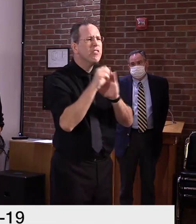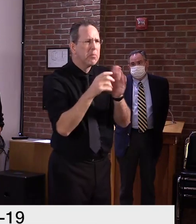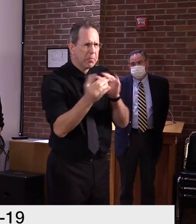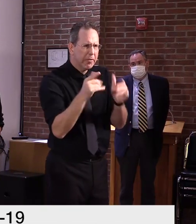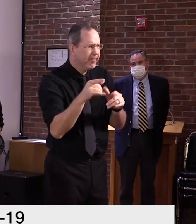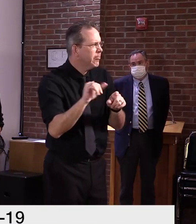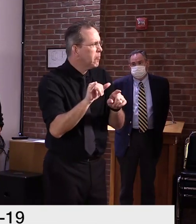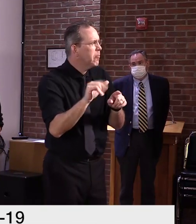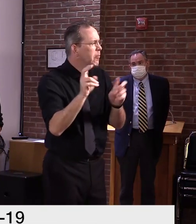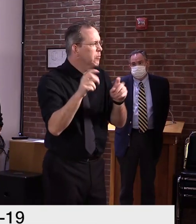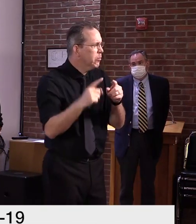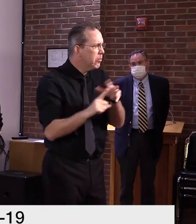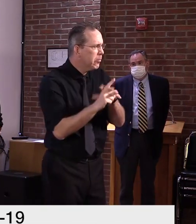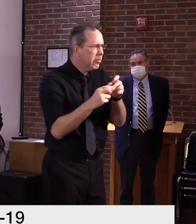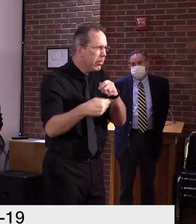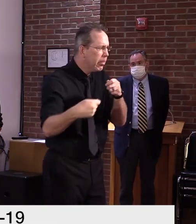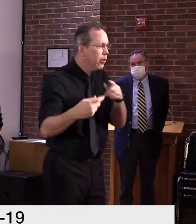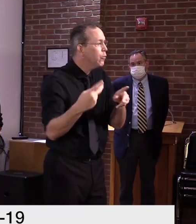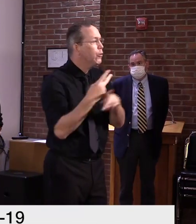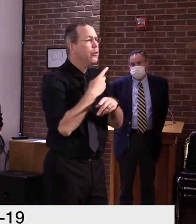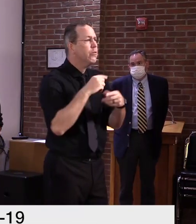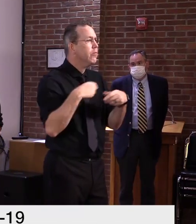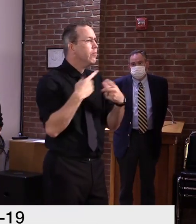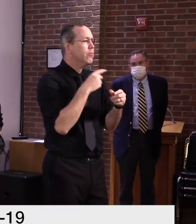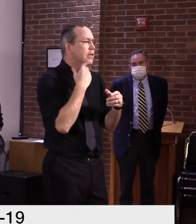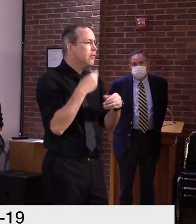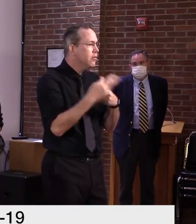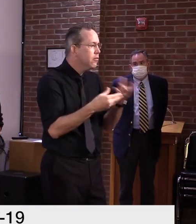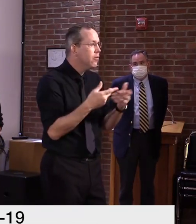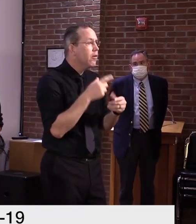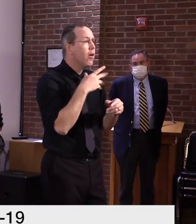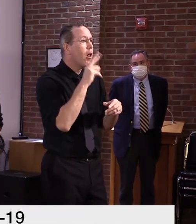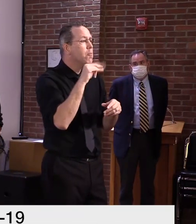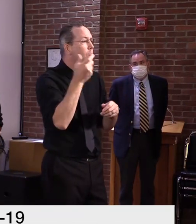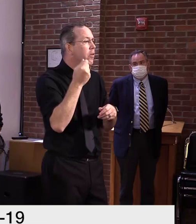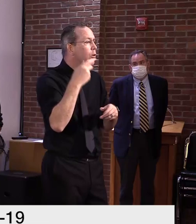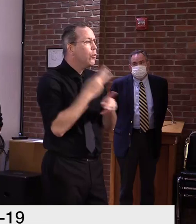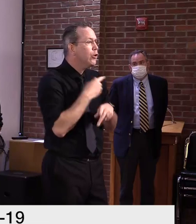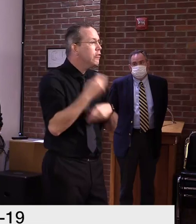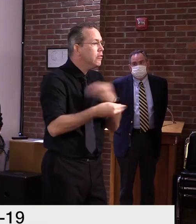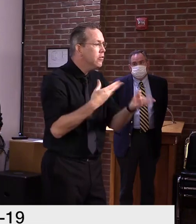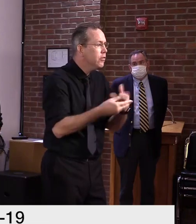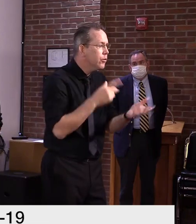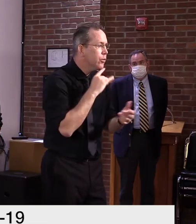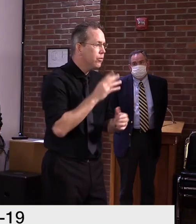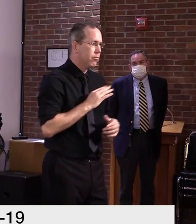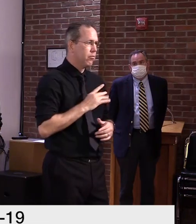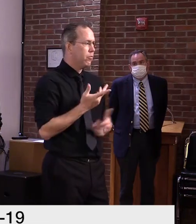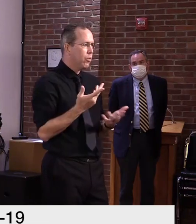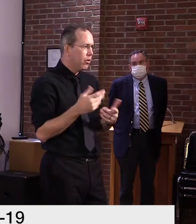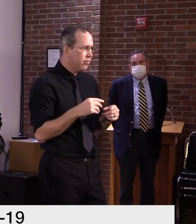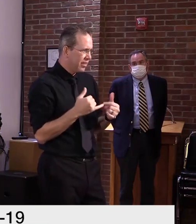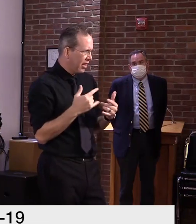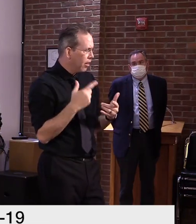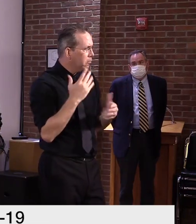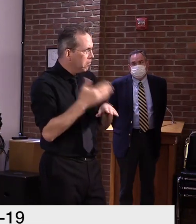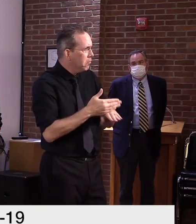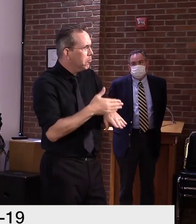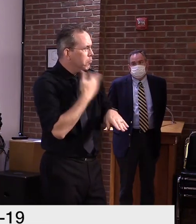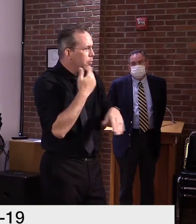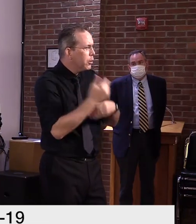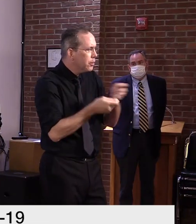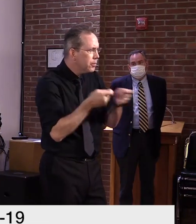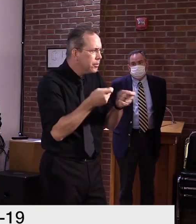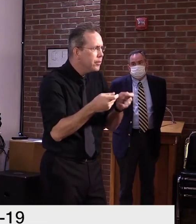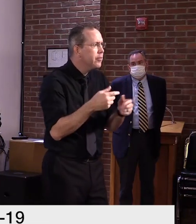We're one of the leaders in the country. As many problems as we had initially, at this point in time, things are going fairly well from that standpoint.